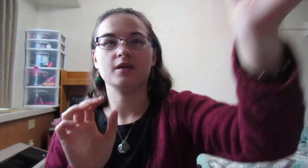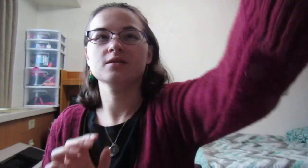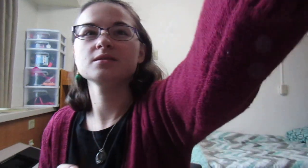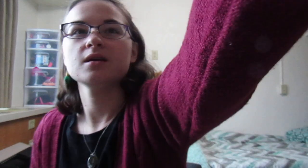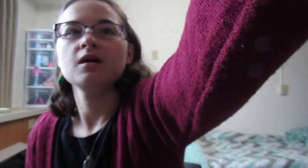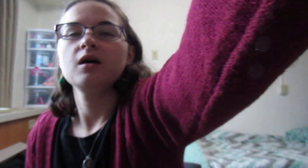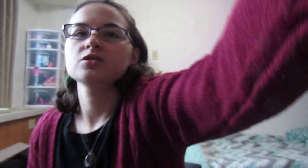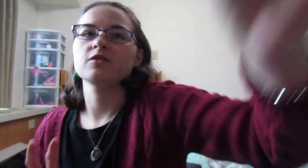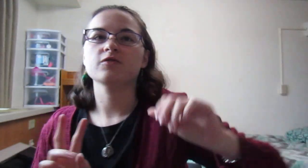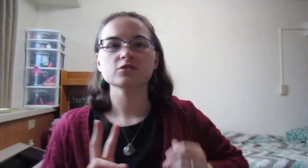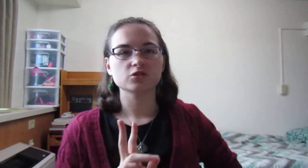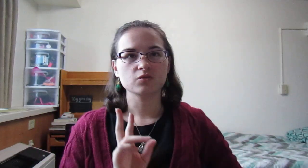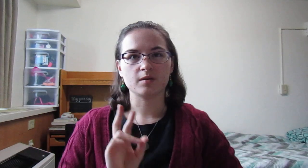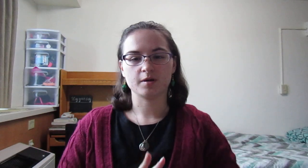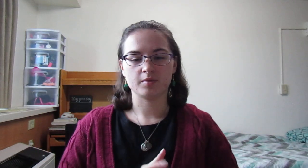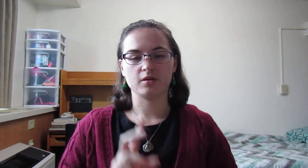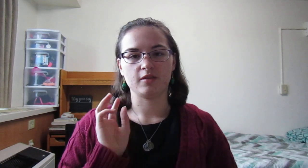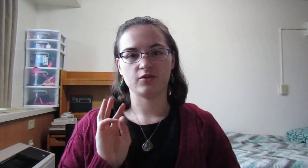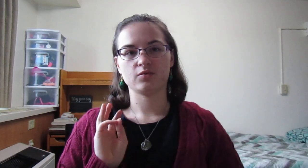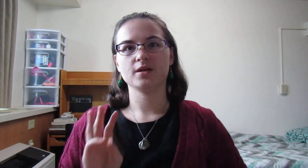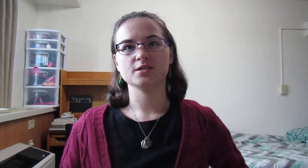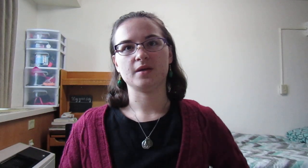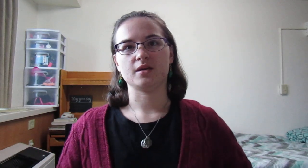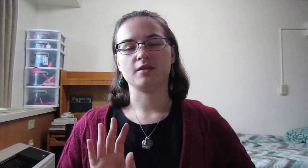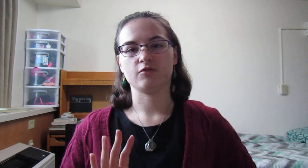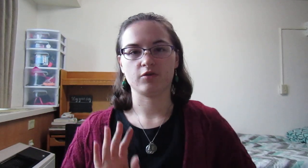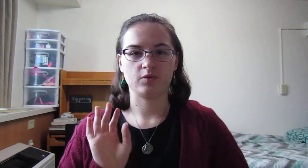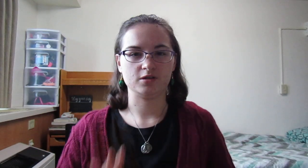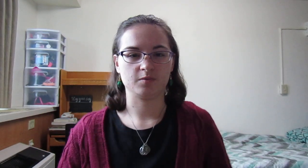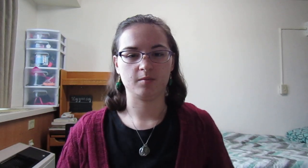these. So the first two are purple, the third one is pink, and the fourth one is purple.